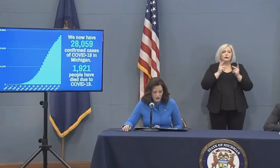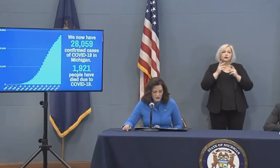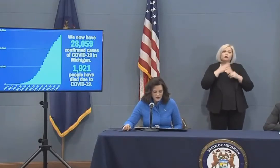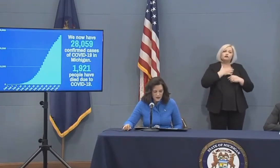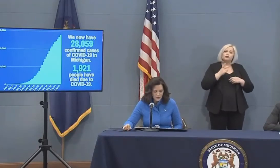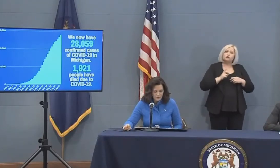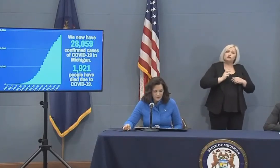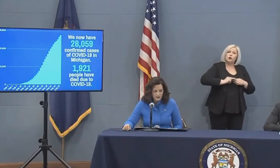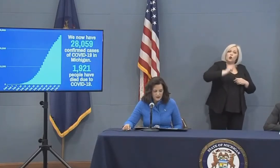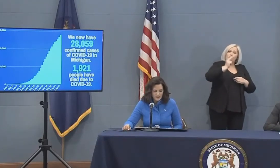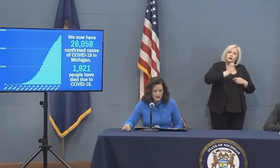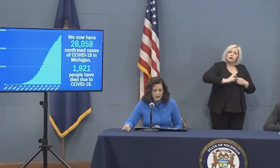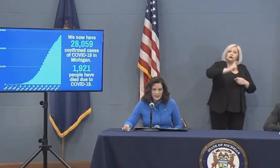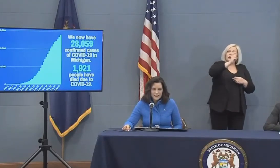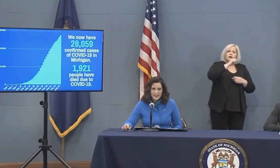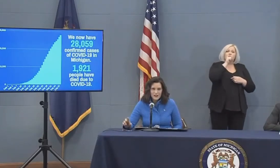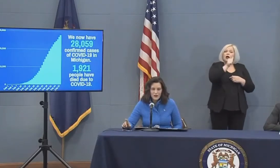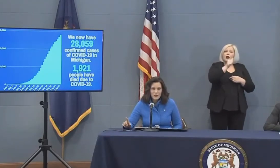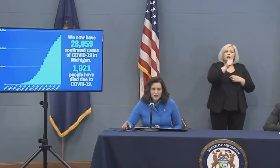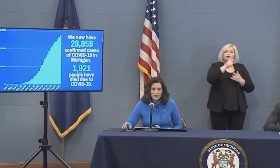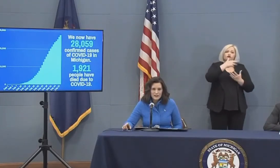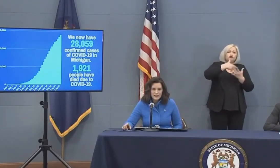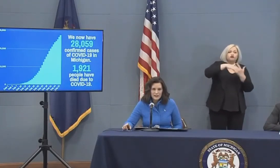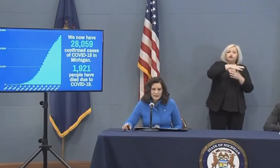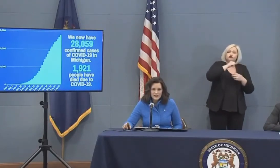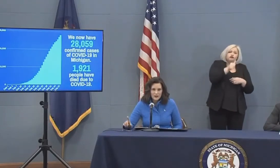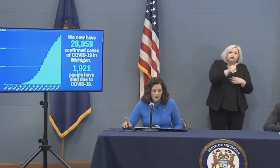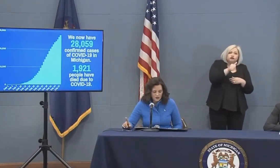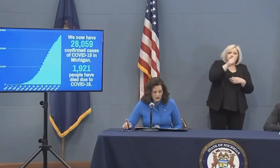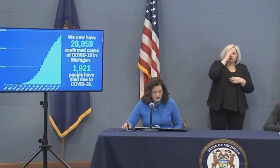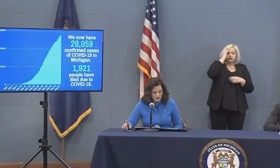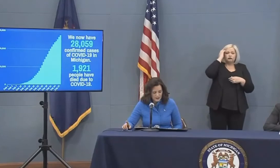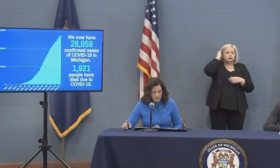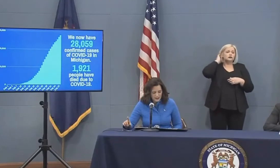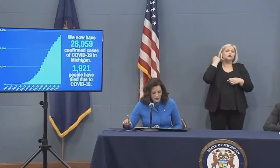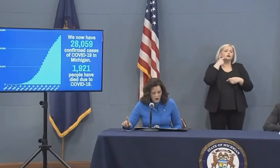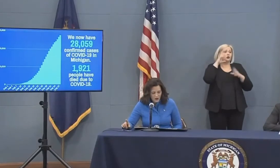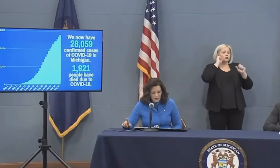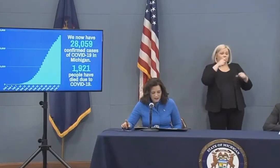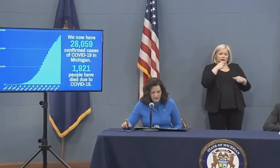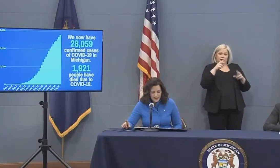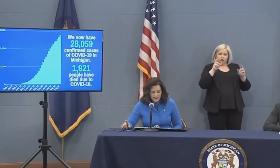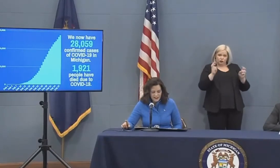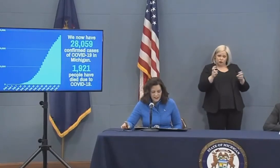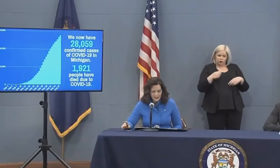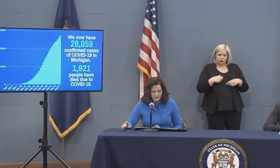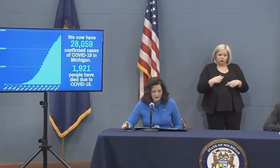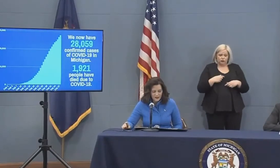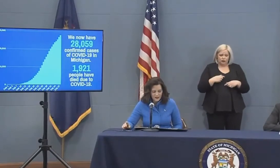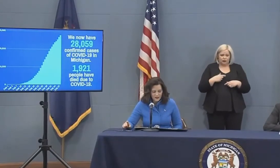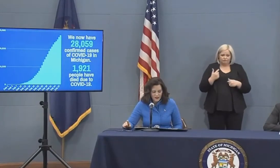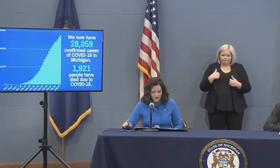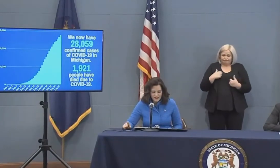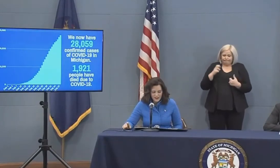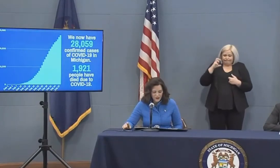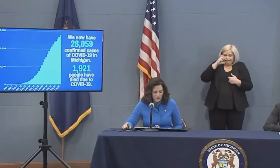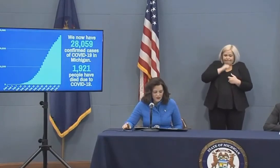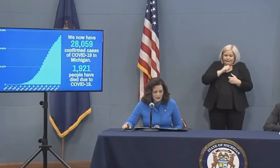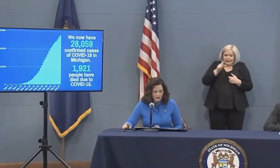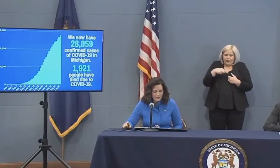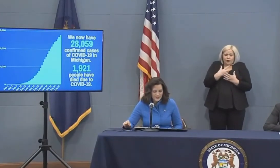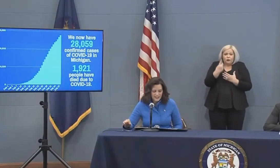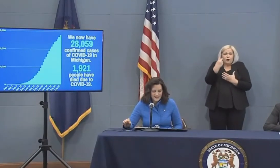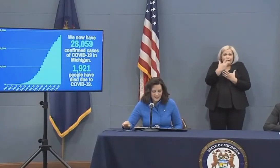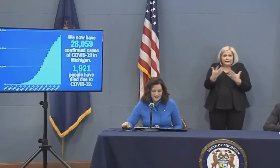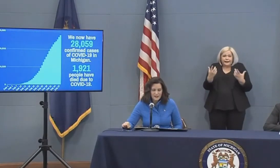north and no one was around. He told the President, quote, the only thing I can think of that was out of the